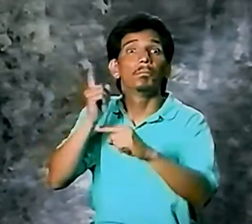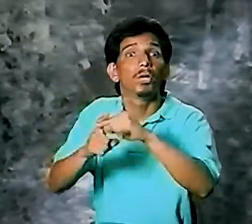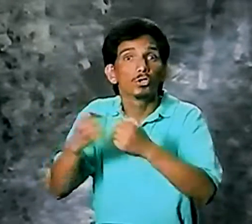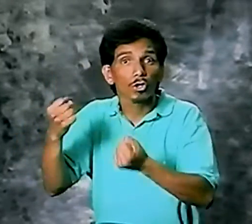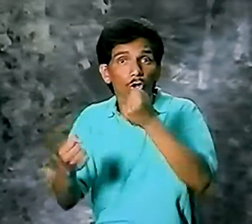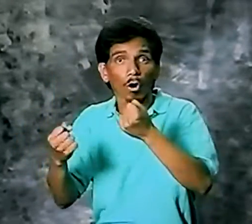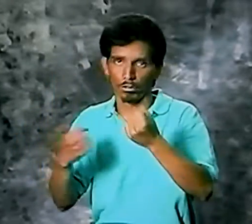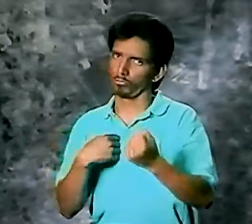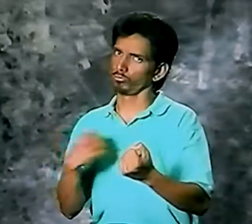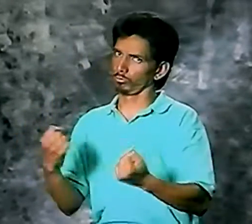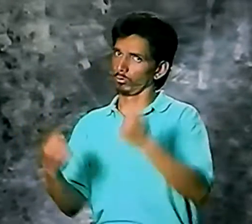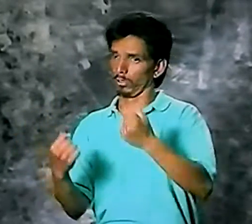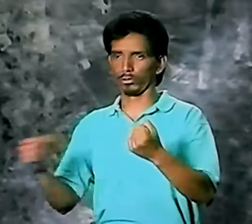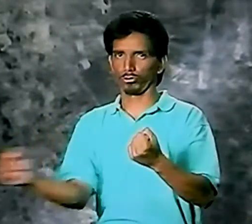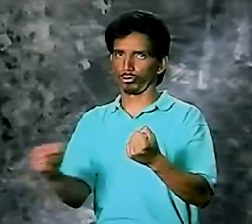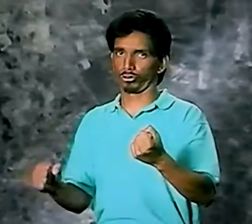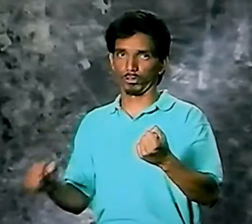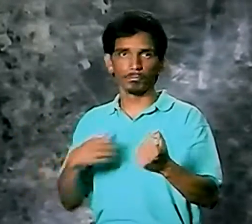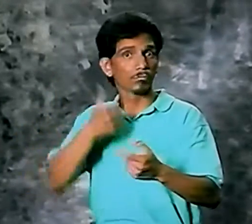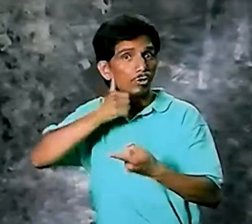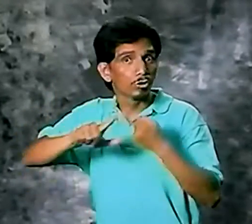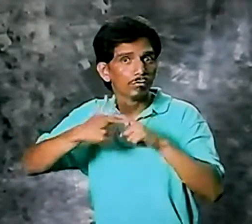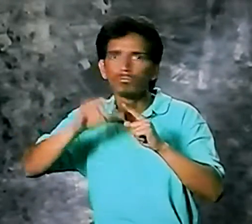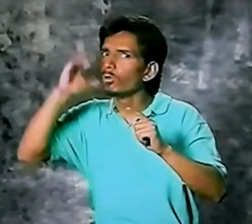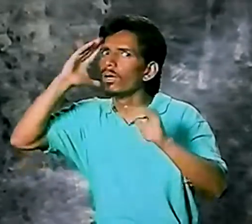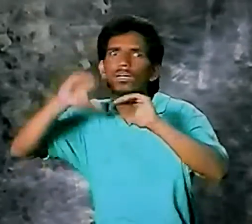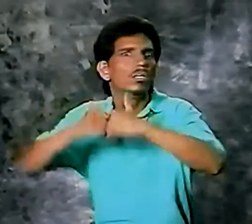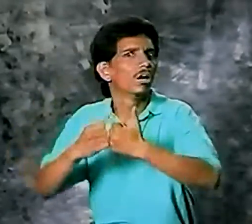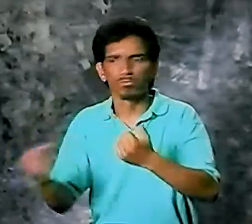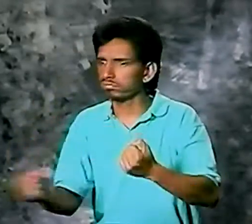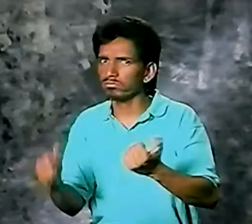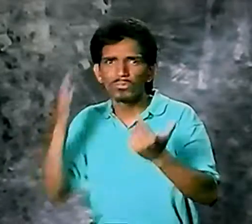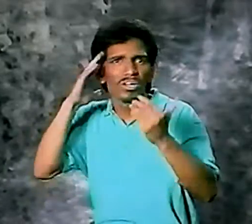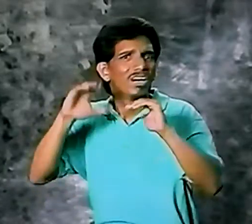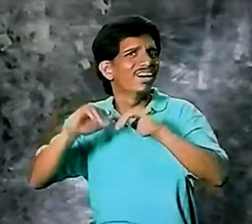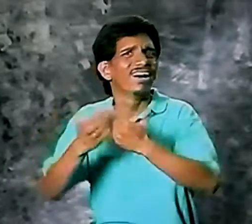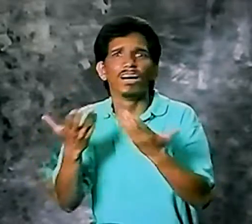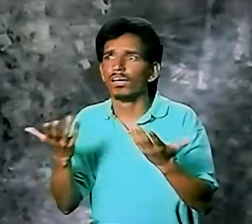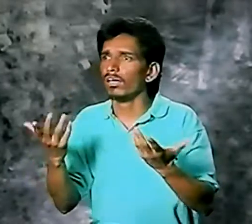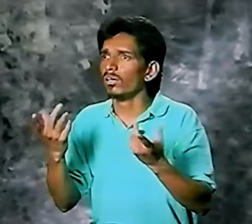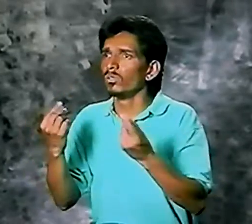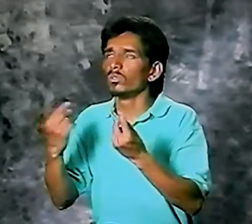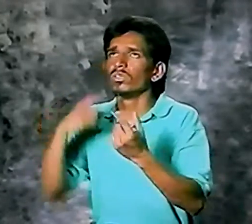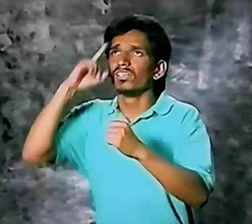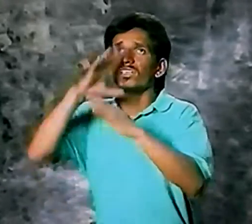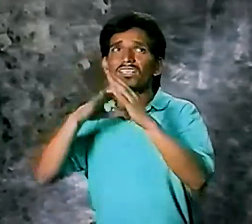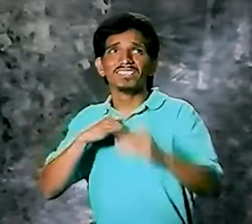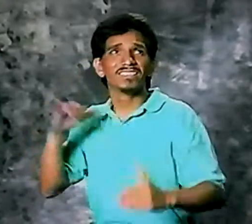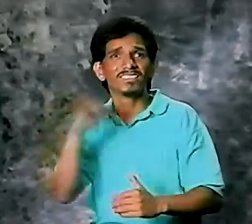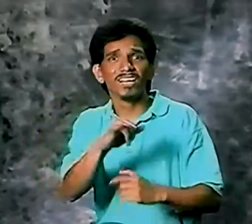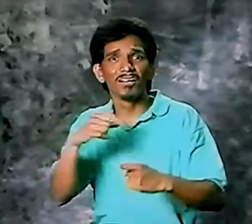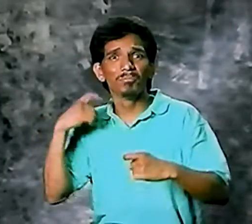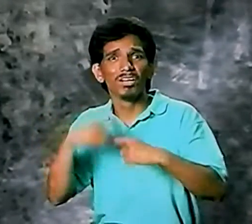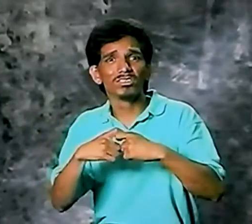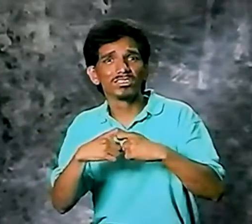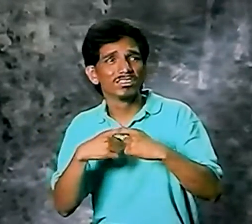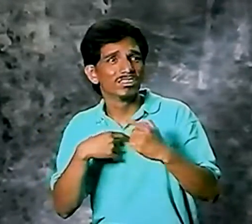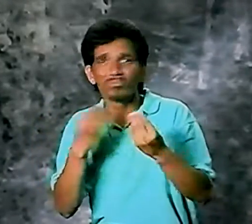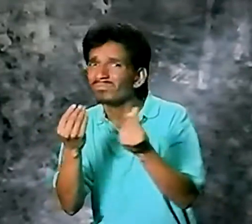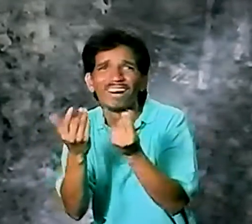girlfriend, she's in America. What is she going to do? She has my stick shift car, and she doesn't know how to drive it. How am I going to, you know, if I